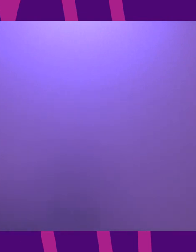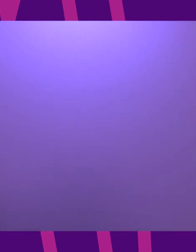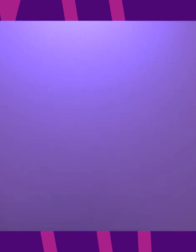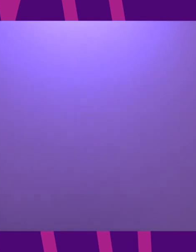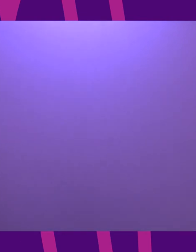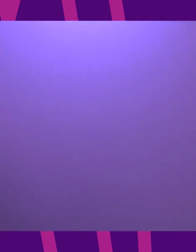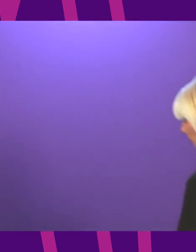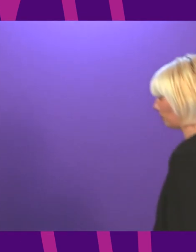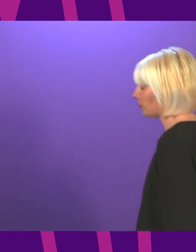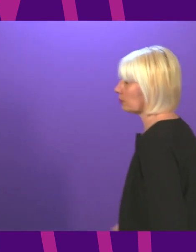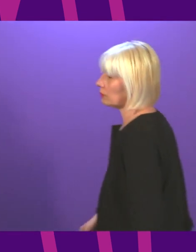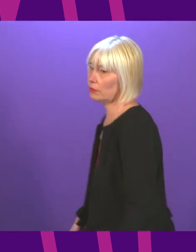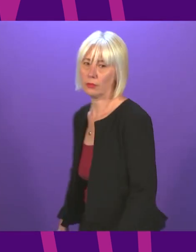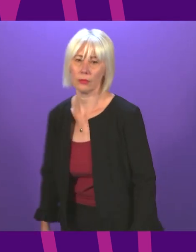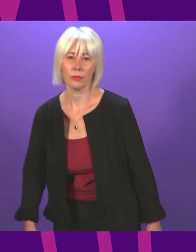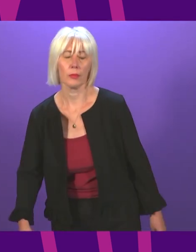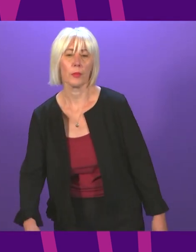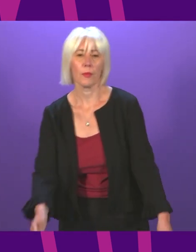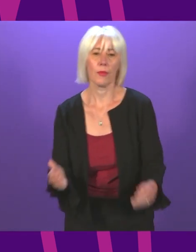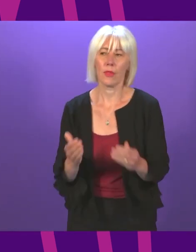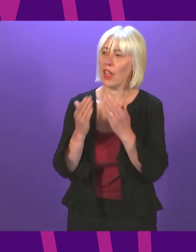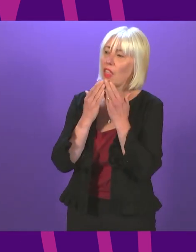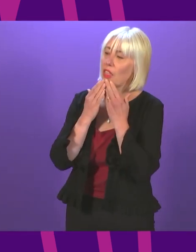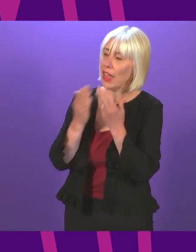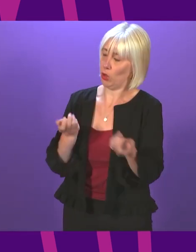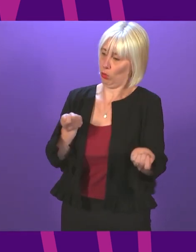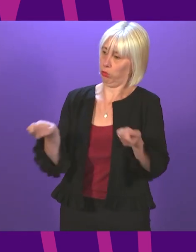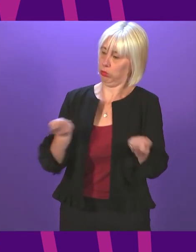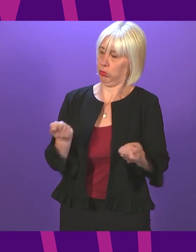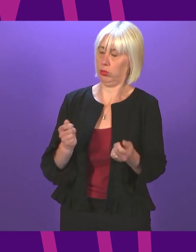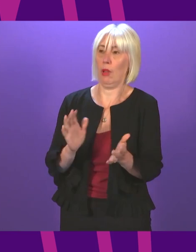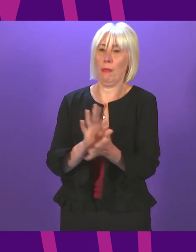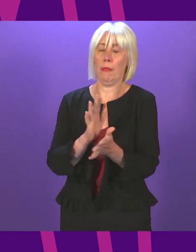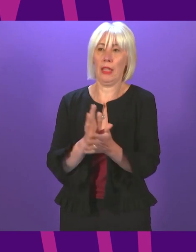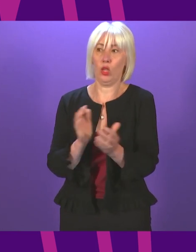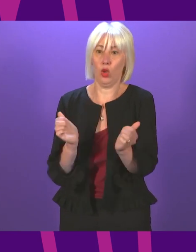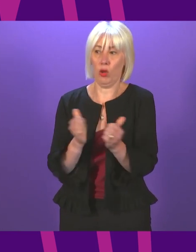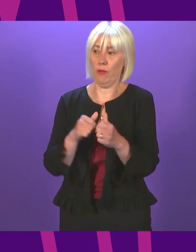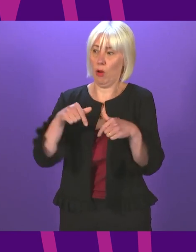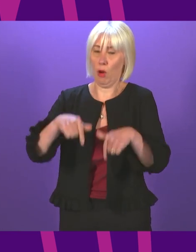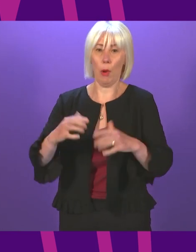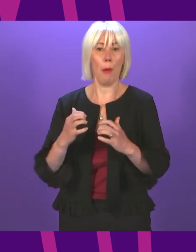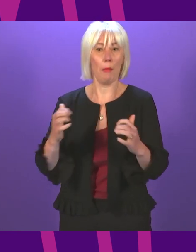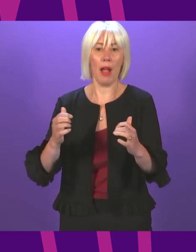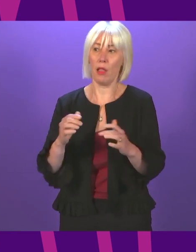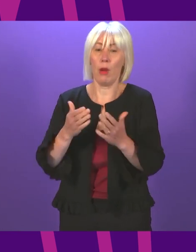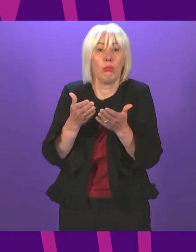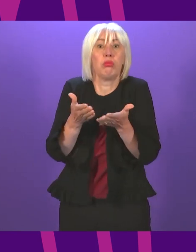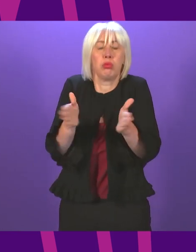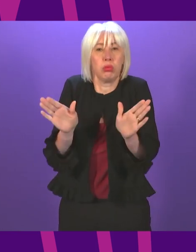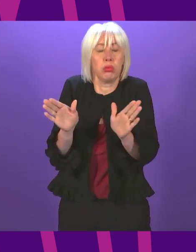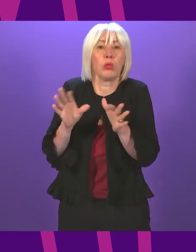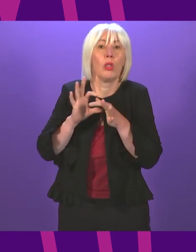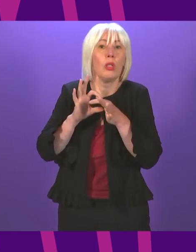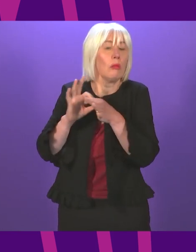Thanks, Presiding Officer. I'm very pleased to confirm to Parliament today details of the wide-ranging cooperation agreement that has